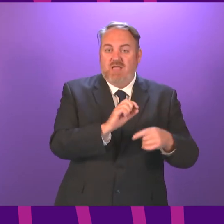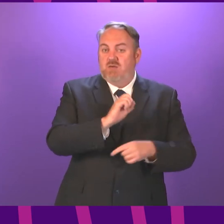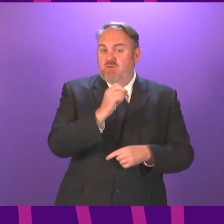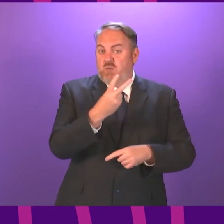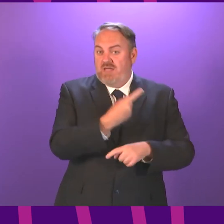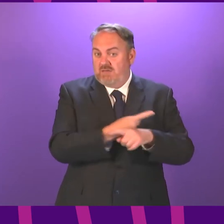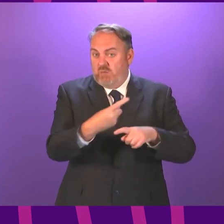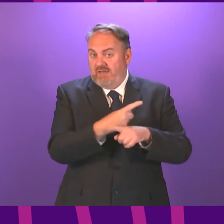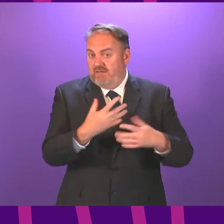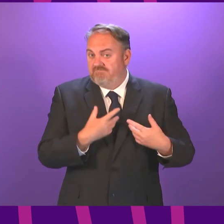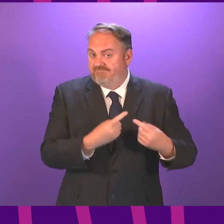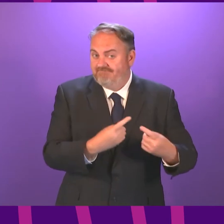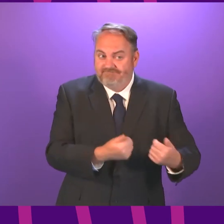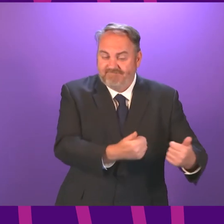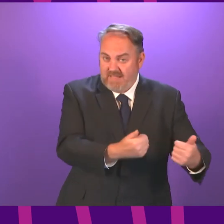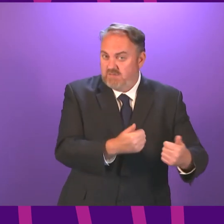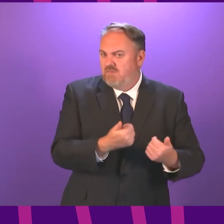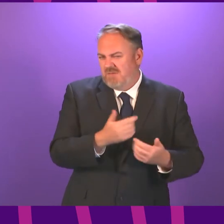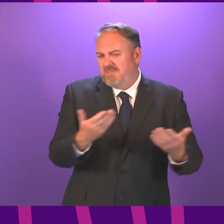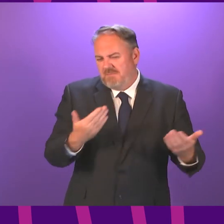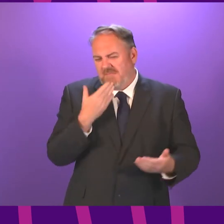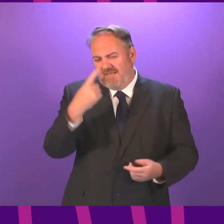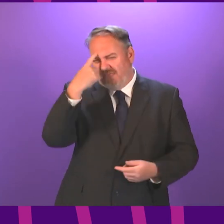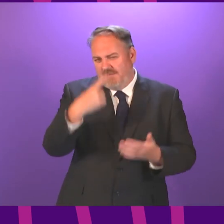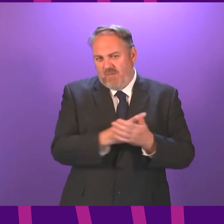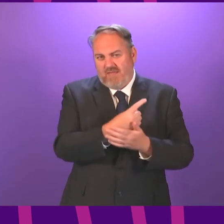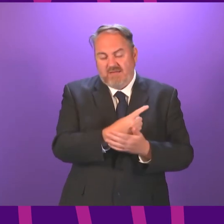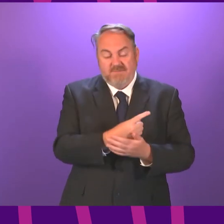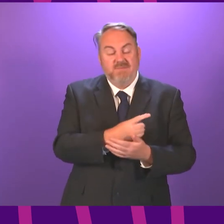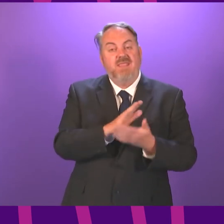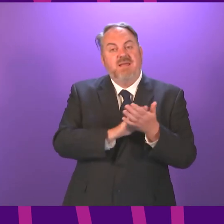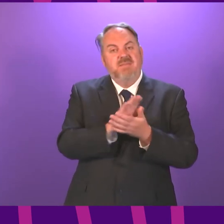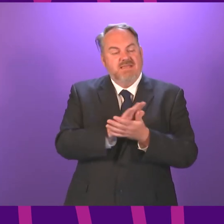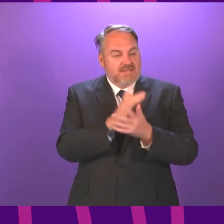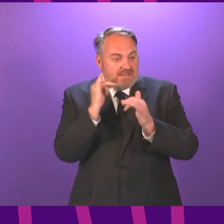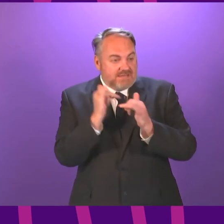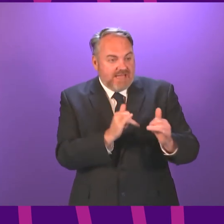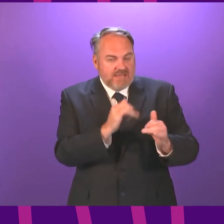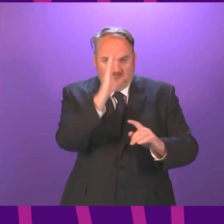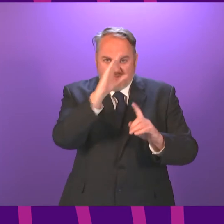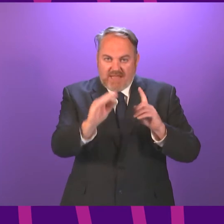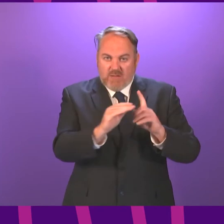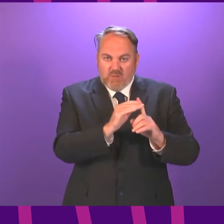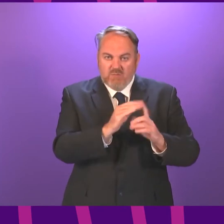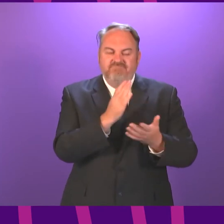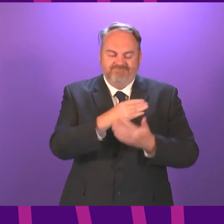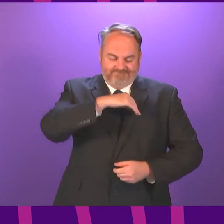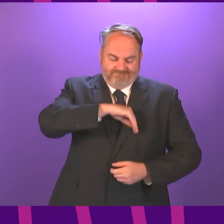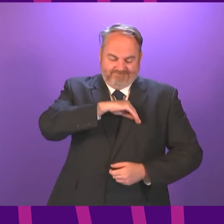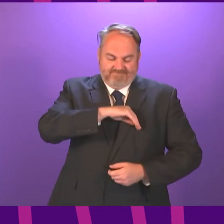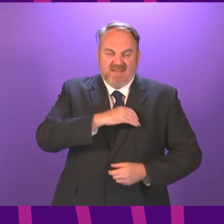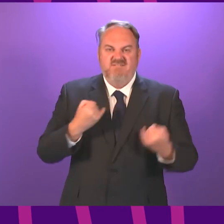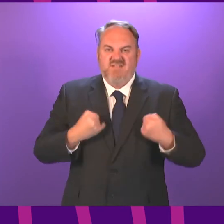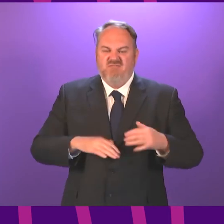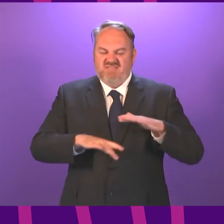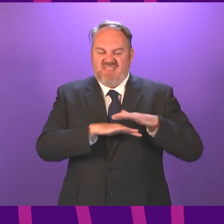I strongly encourage everyone to do that. Taking a test tells us if we might have the virus, even if we don't have the symptoms of it. And,